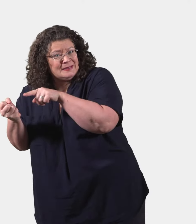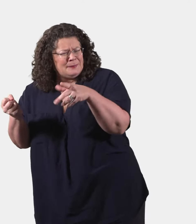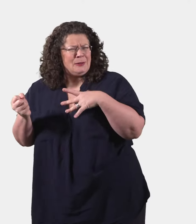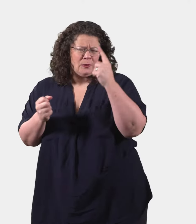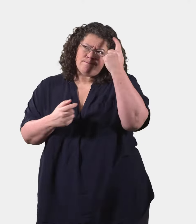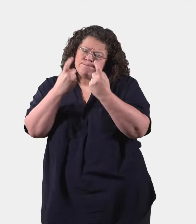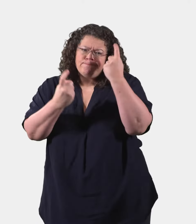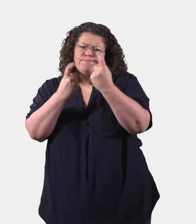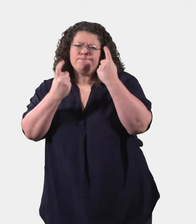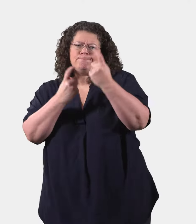should claim it.